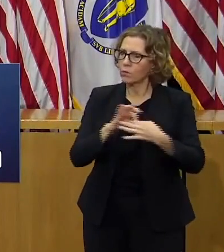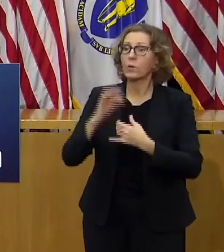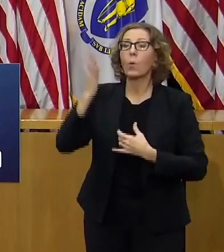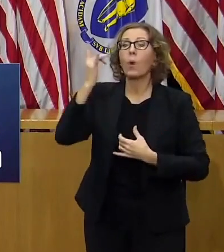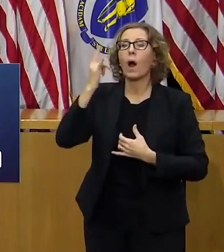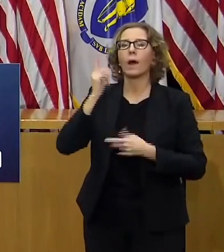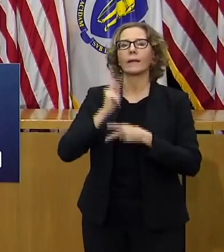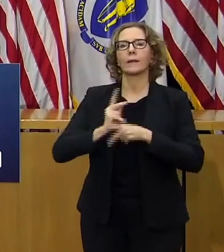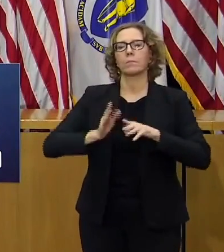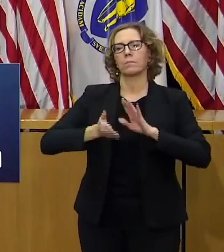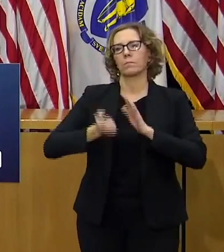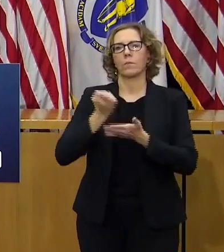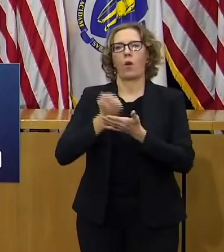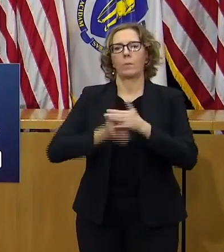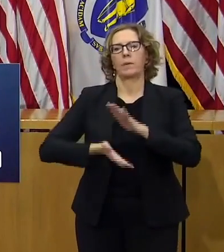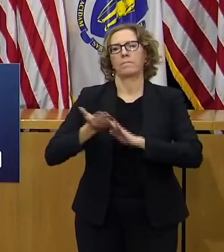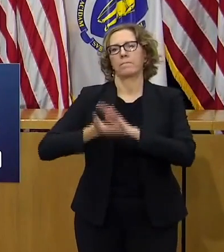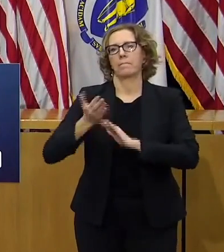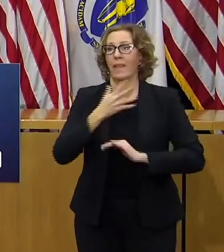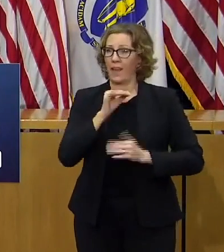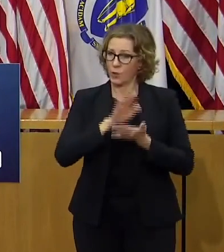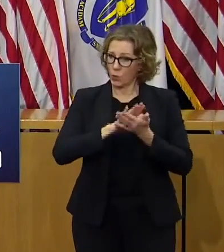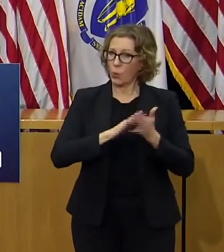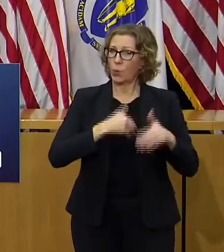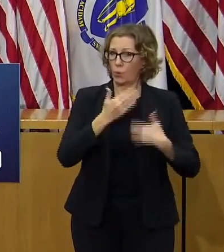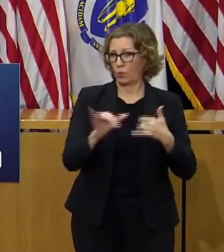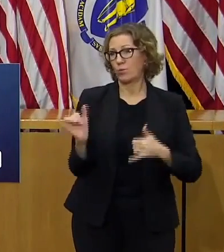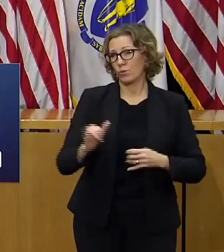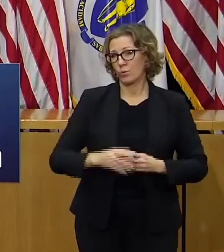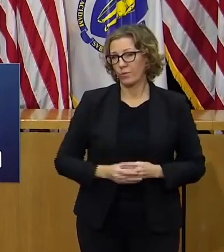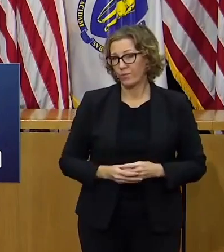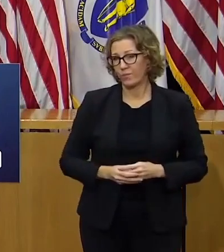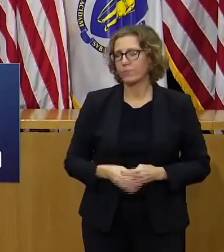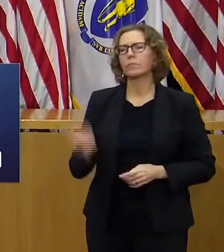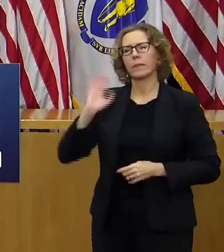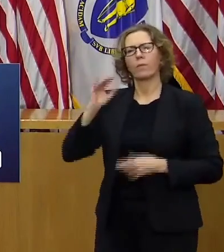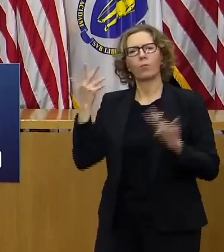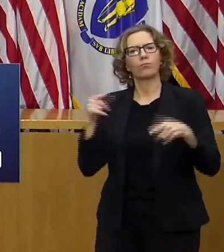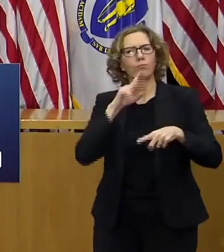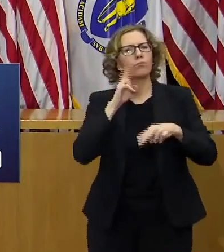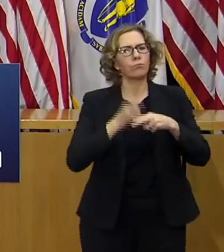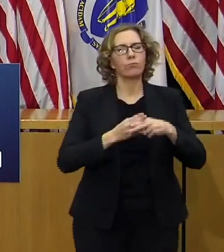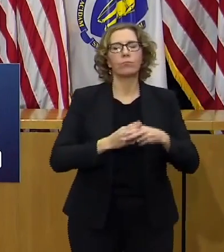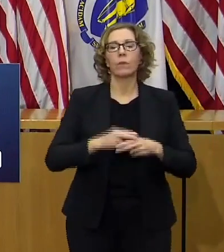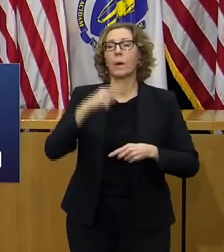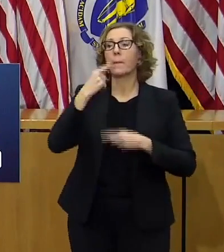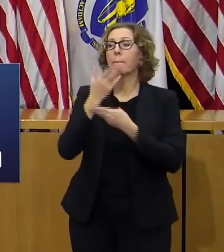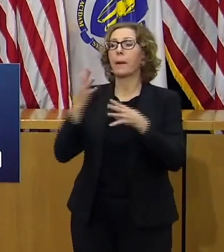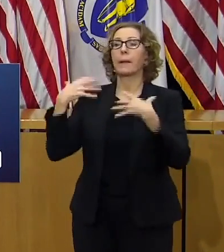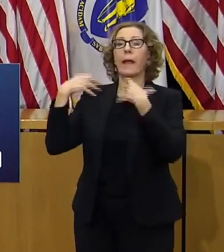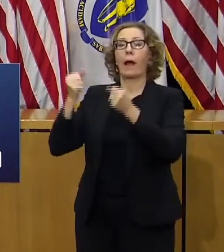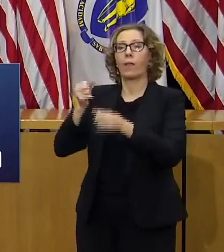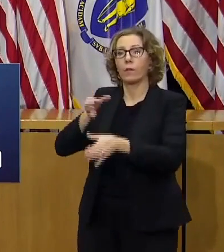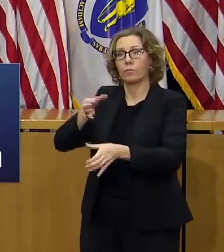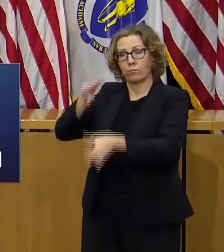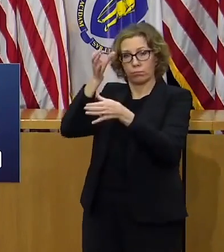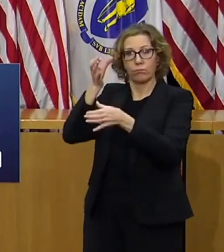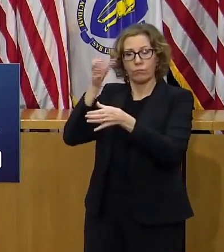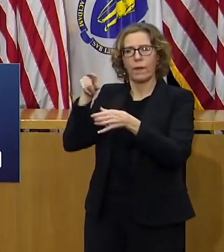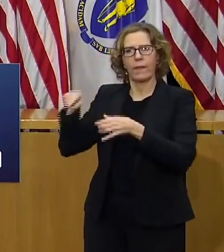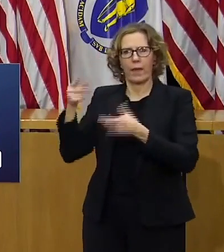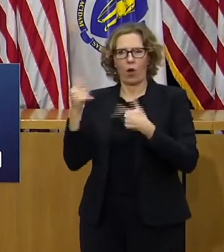functioning and as I said before the public health experts are constantly evaluating public health data